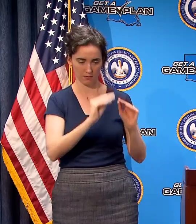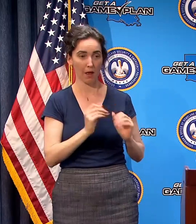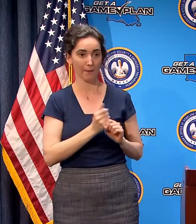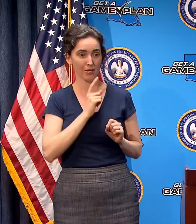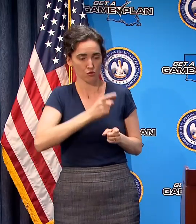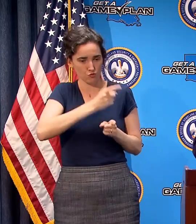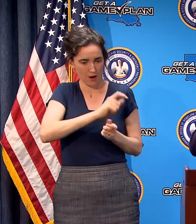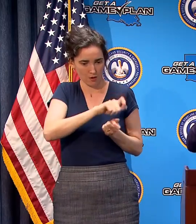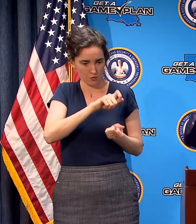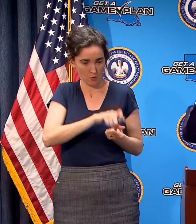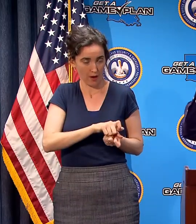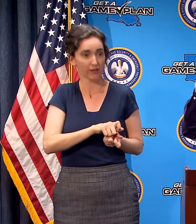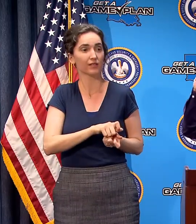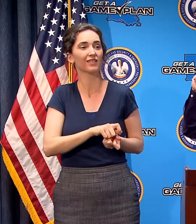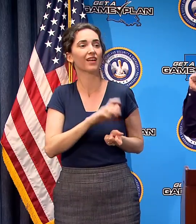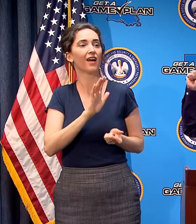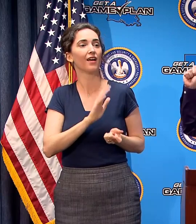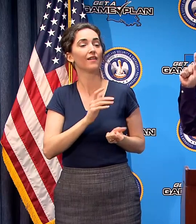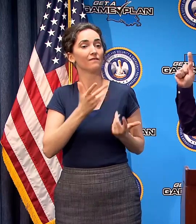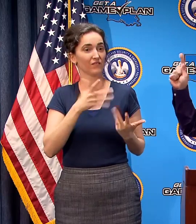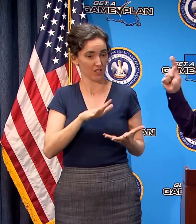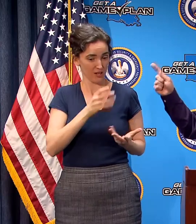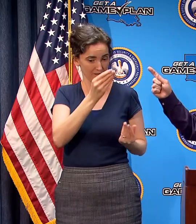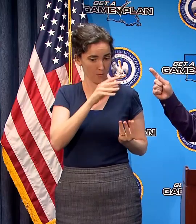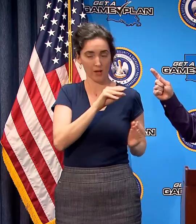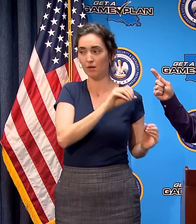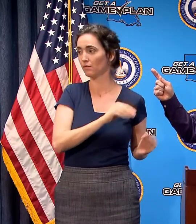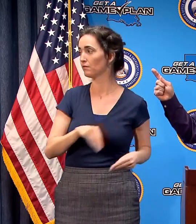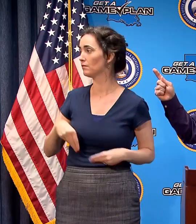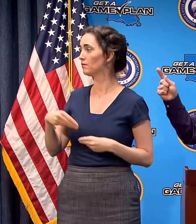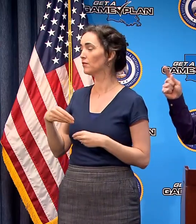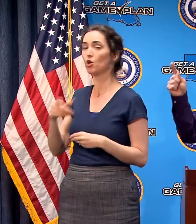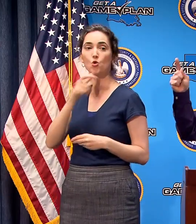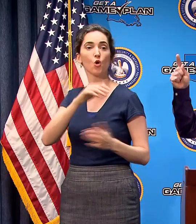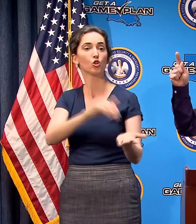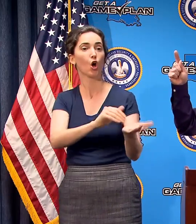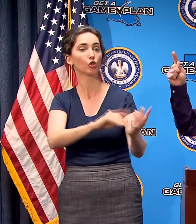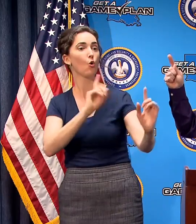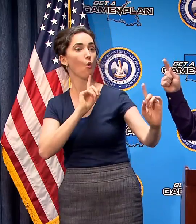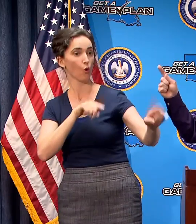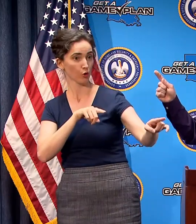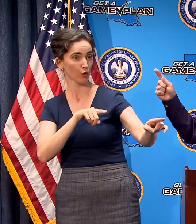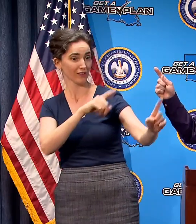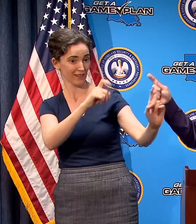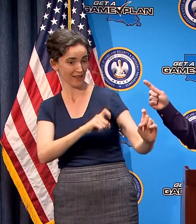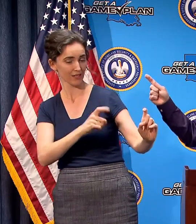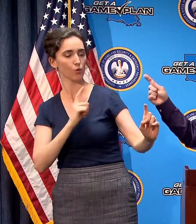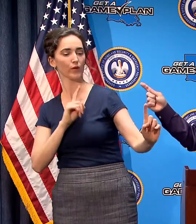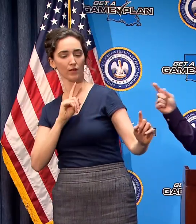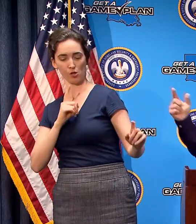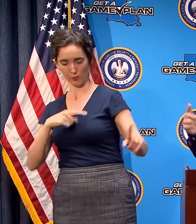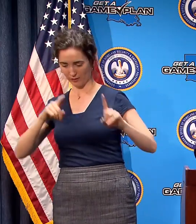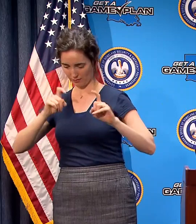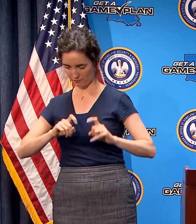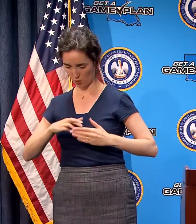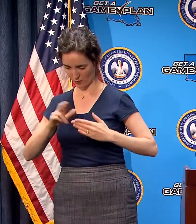it's accurate we still have to get that information back to the providers who are ordering the testing so that they can give it to their patients and so forth and